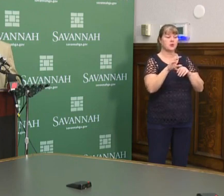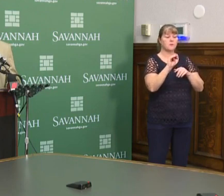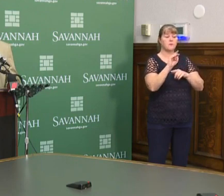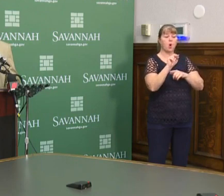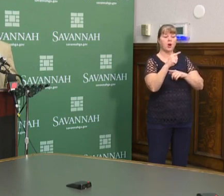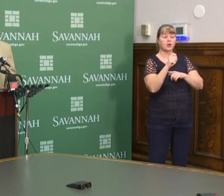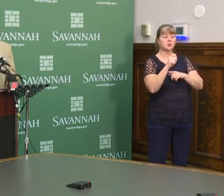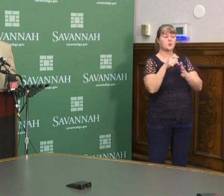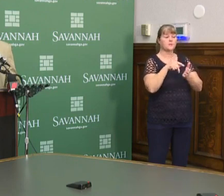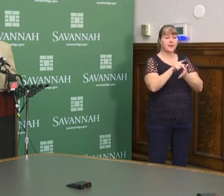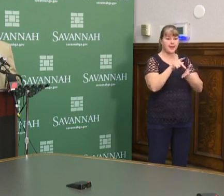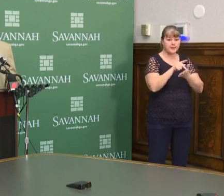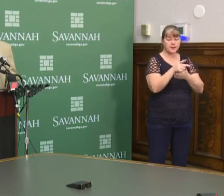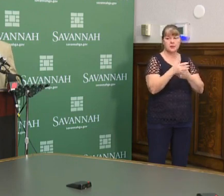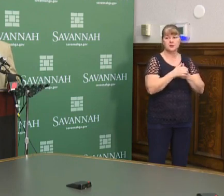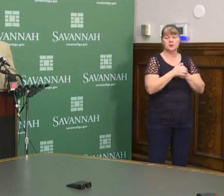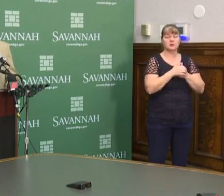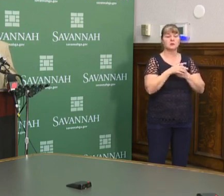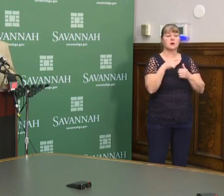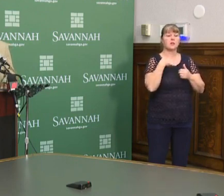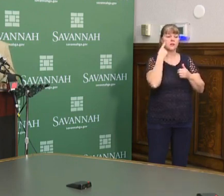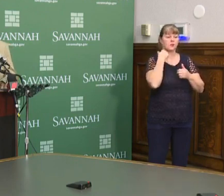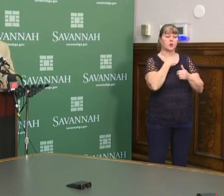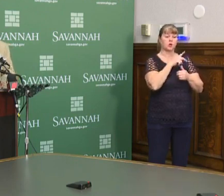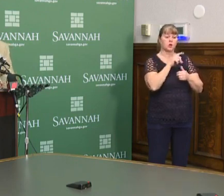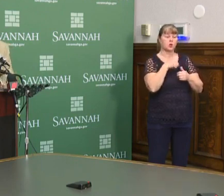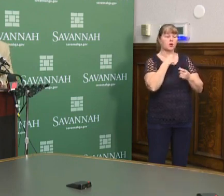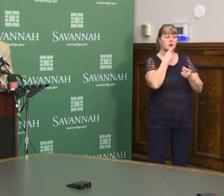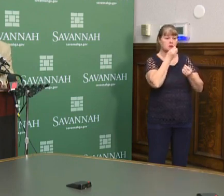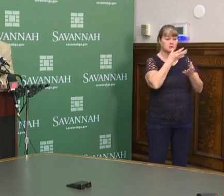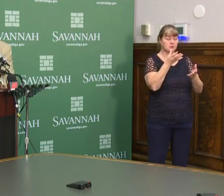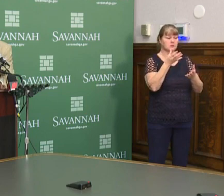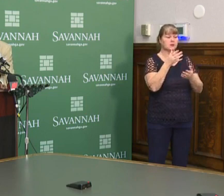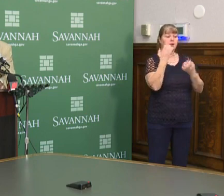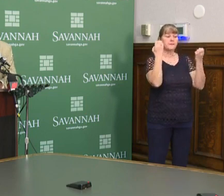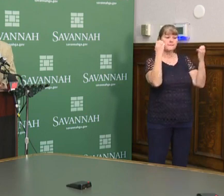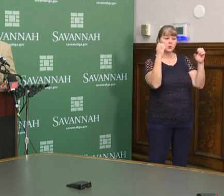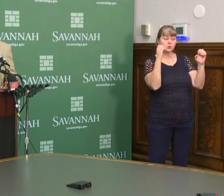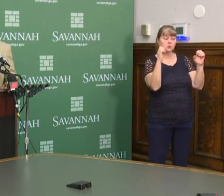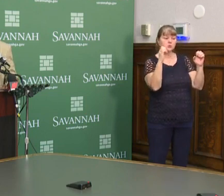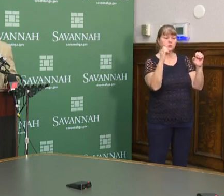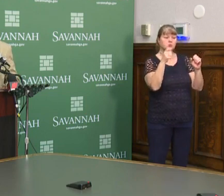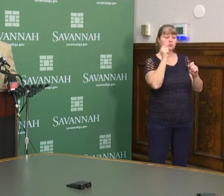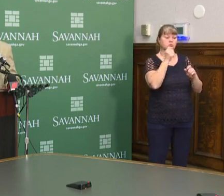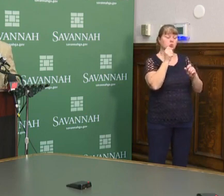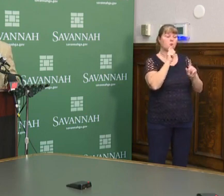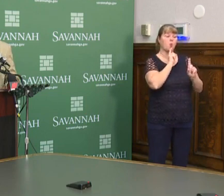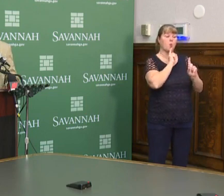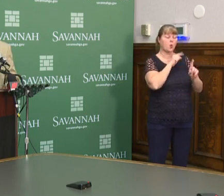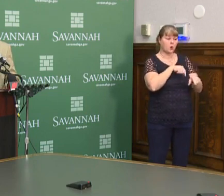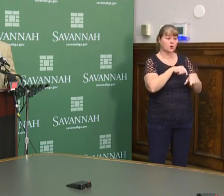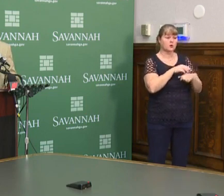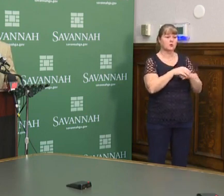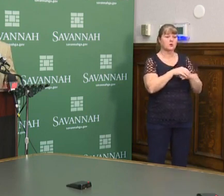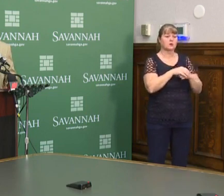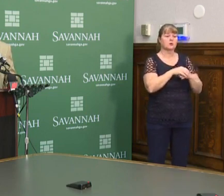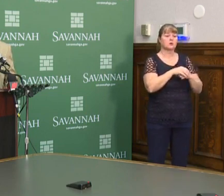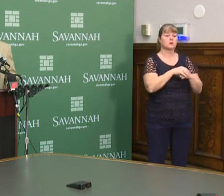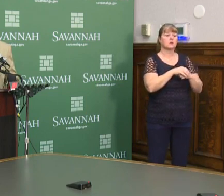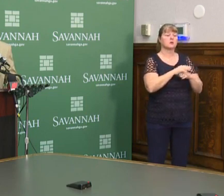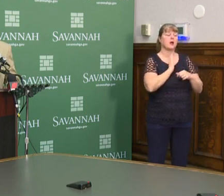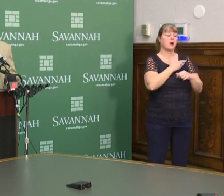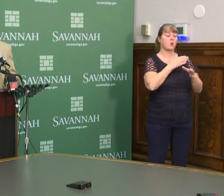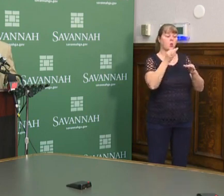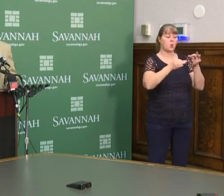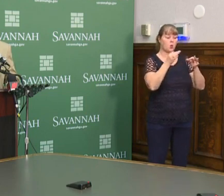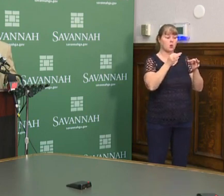although people think we do, we don't. Um, but I will tell you because there's an emergency judicial order. Um, our magistrate